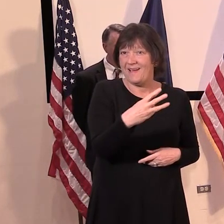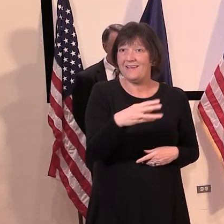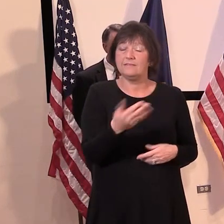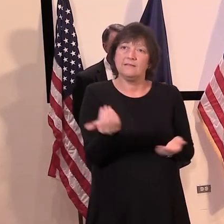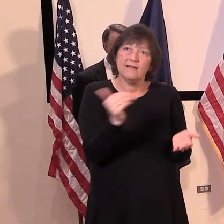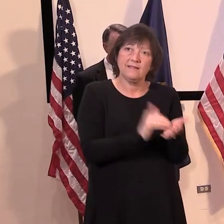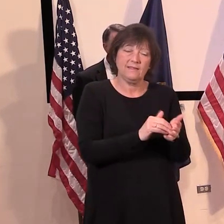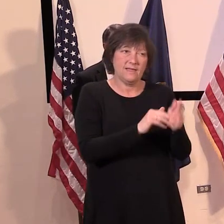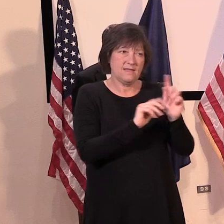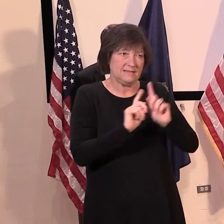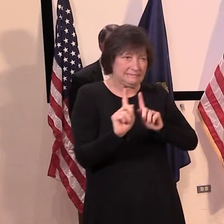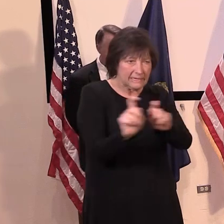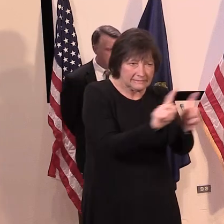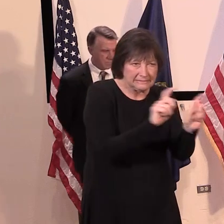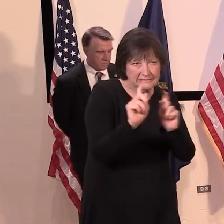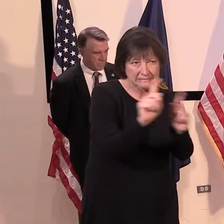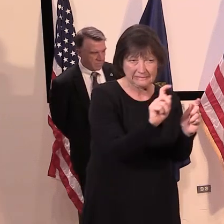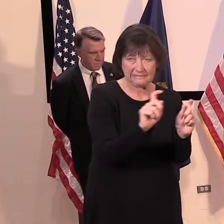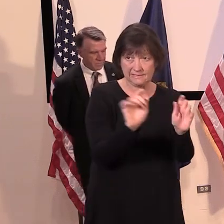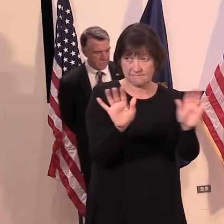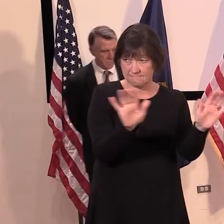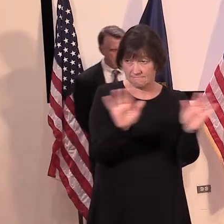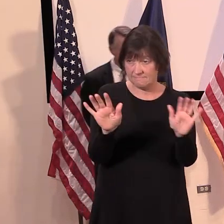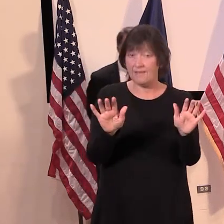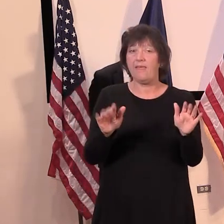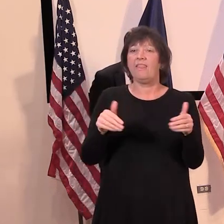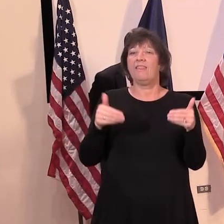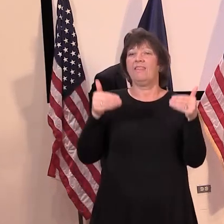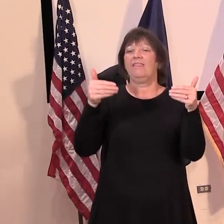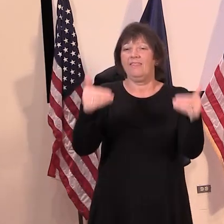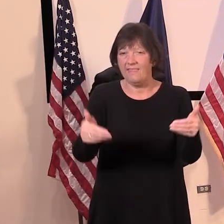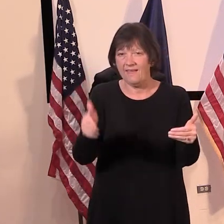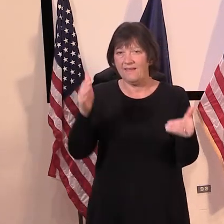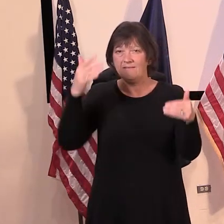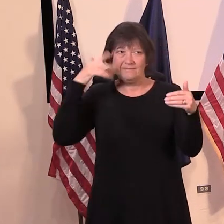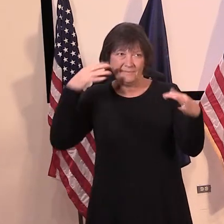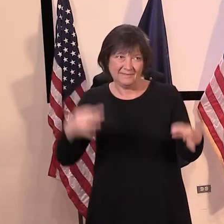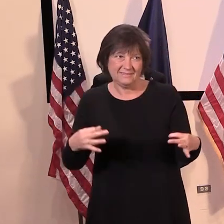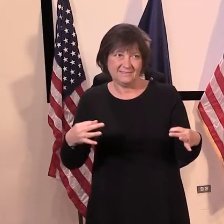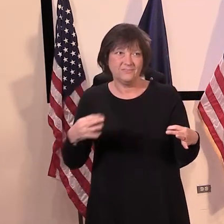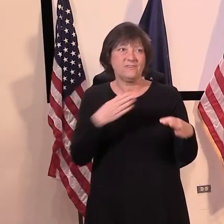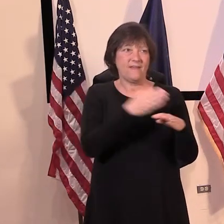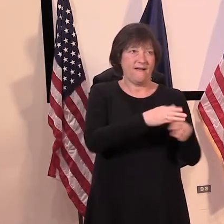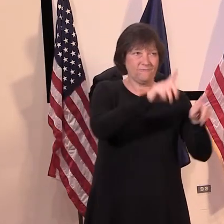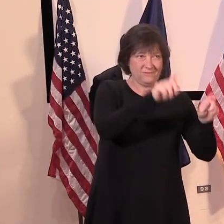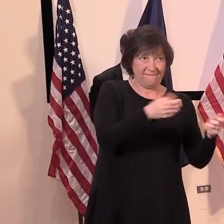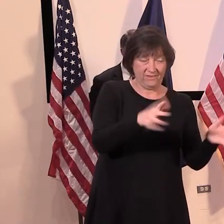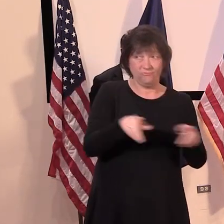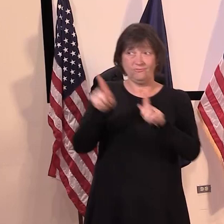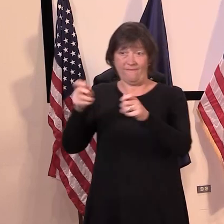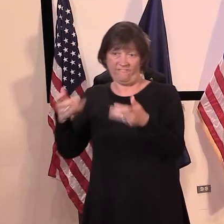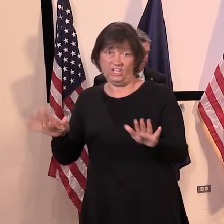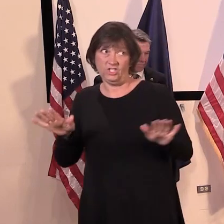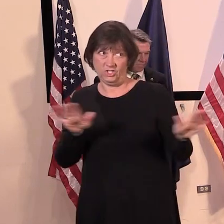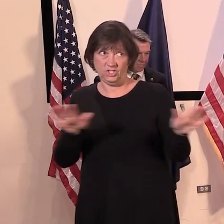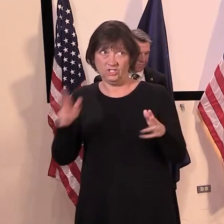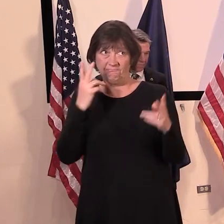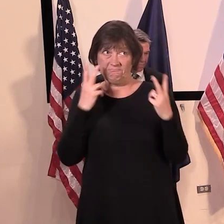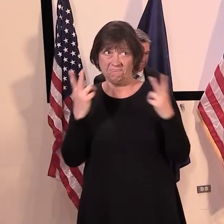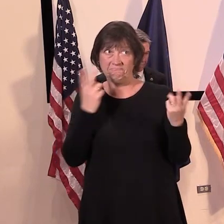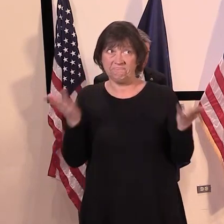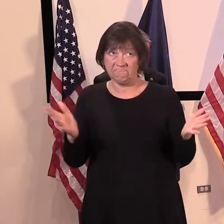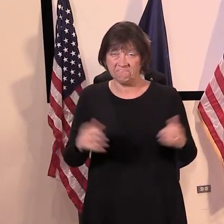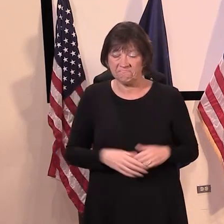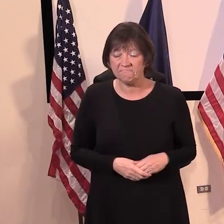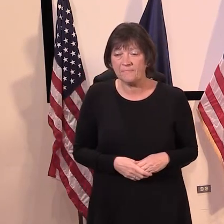retested and then we'll start making moves based upon those test results, uh, in the